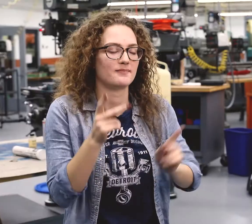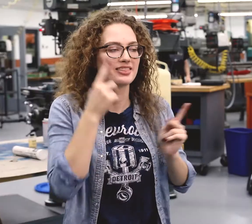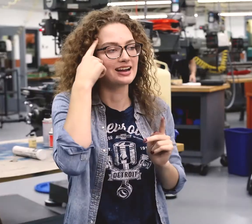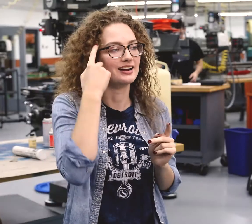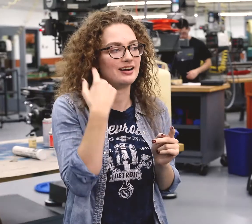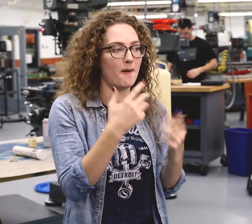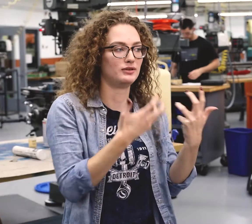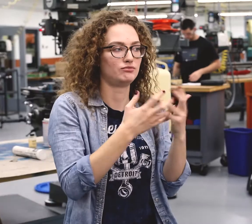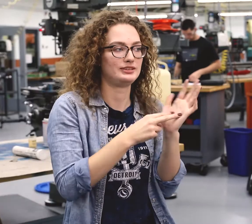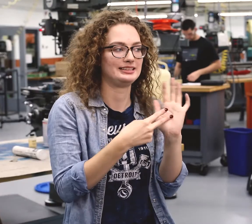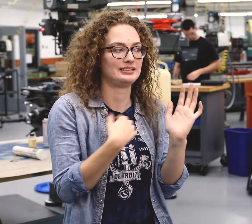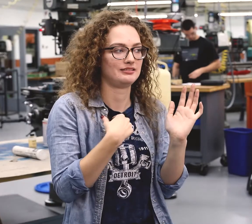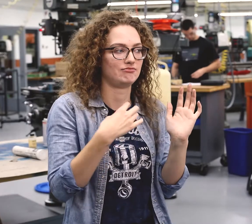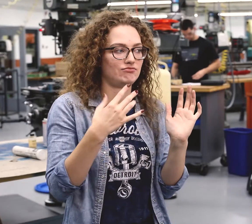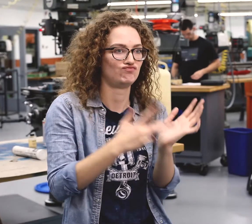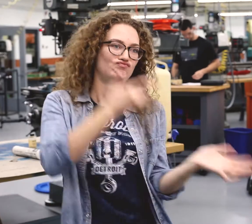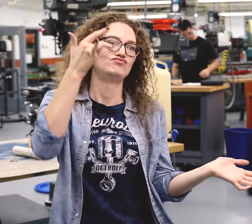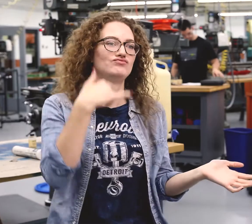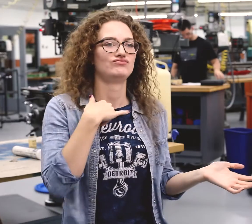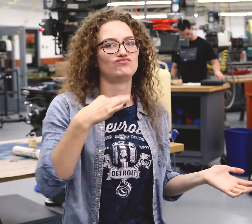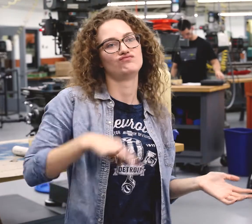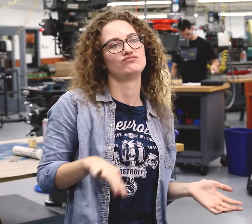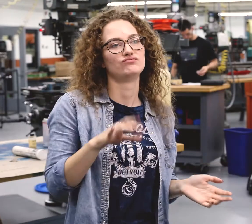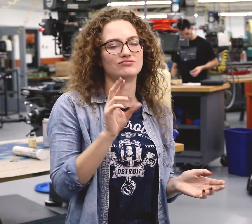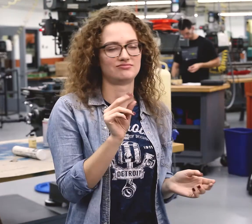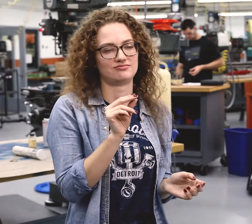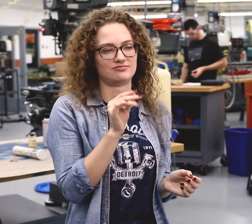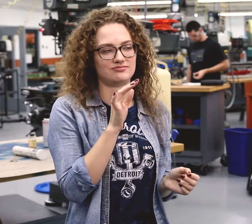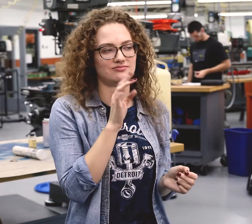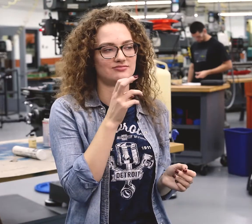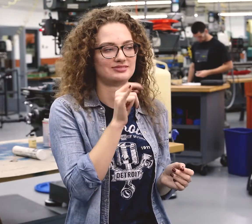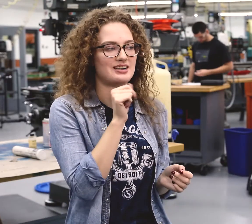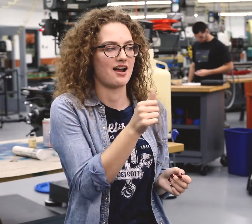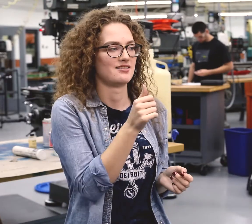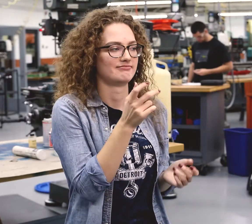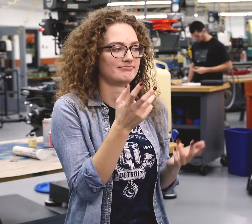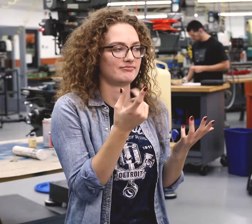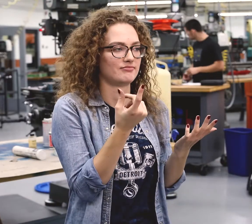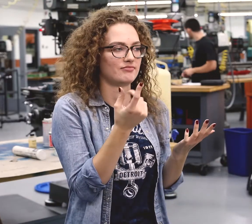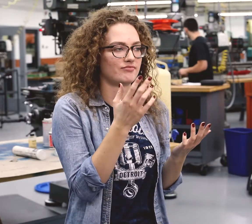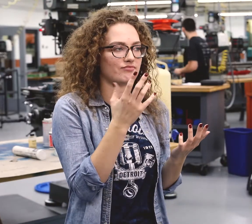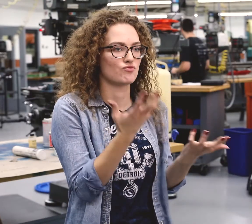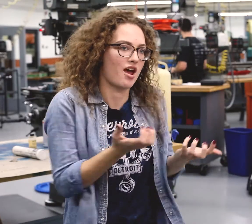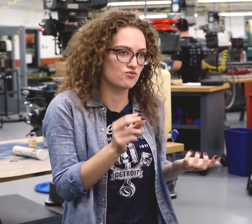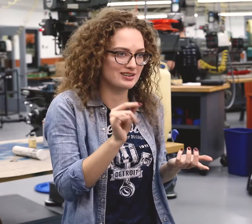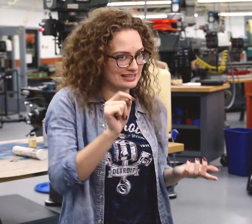People think that my accommodations give me an unfair advantage, but they don't. It's not something I want, but a need.